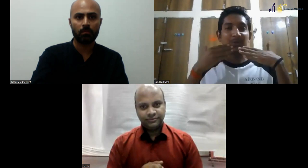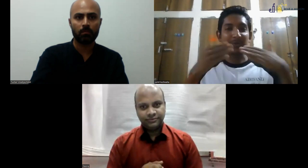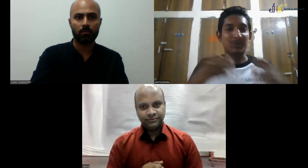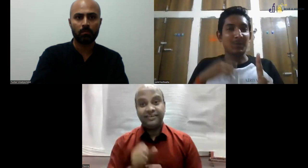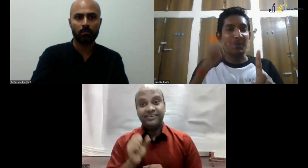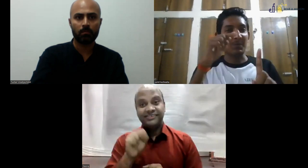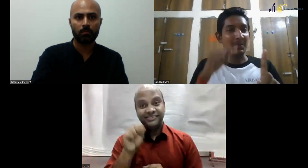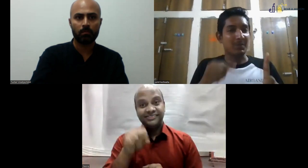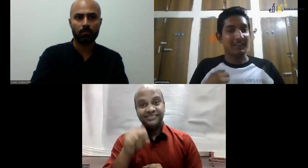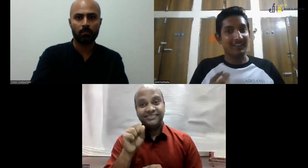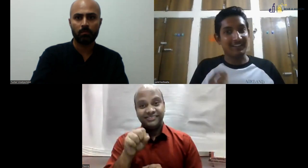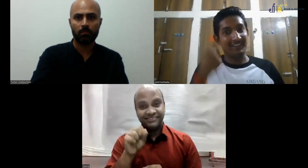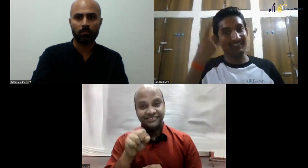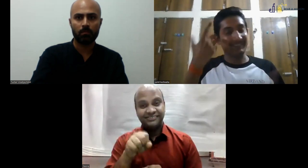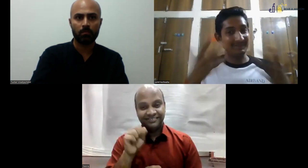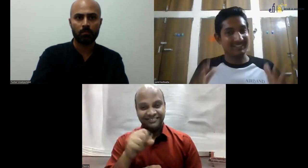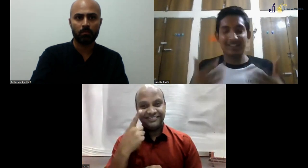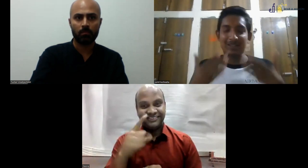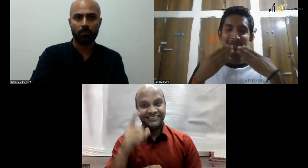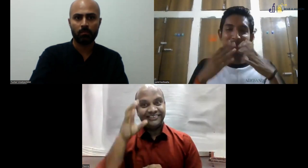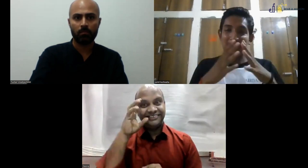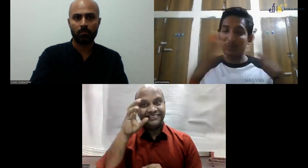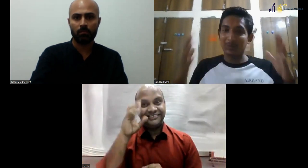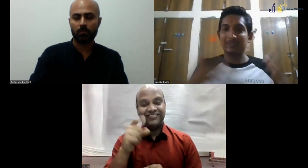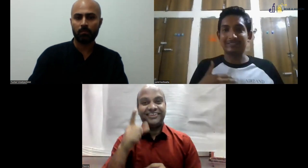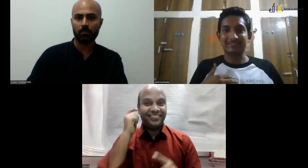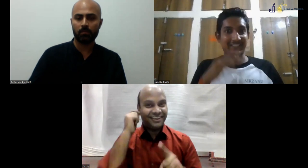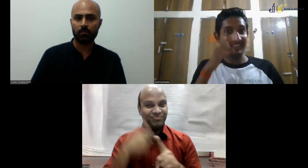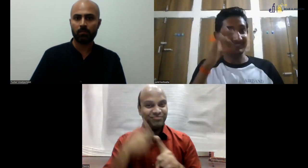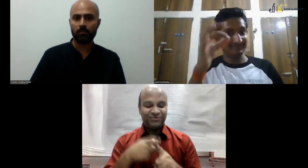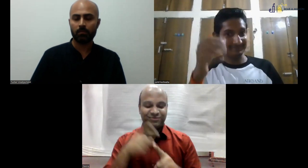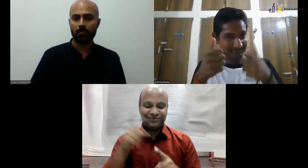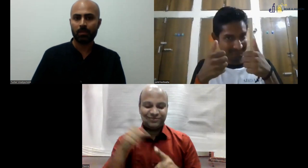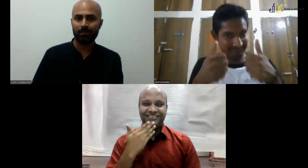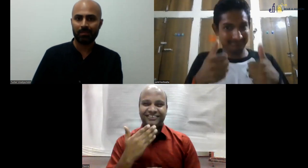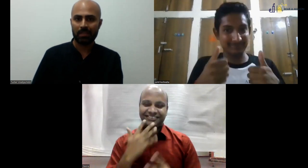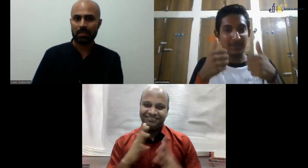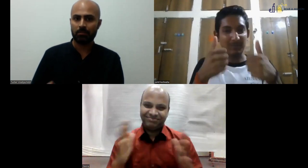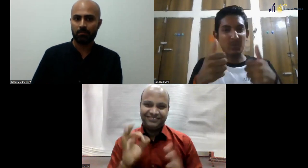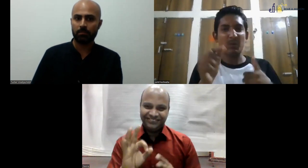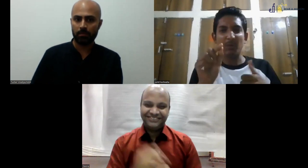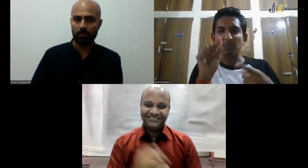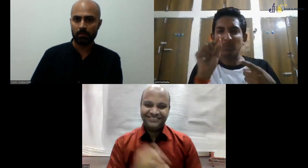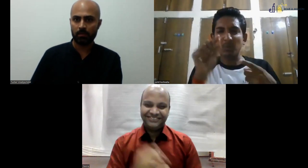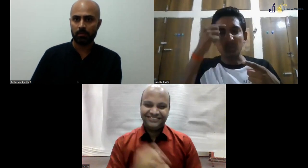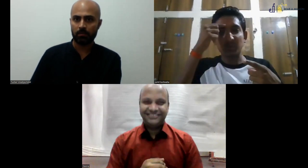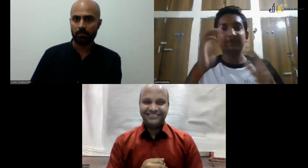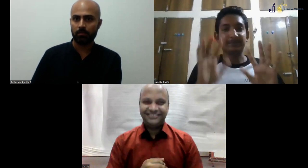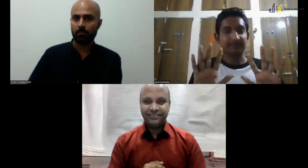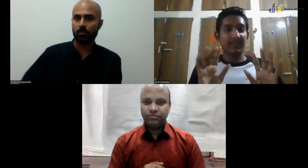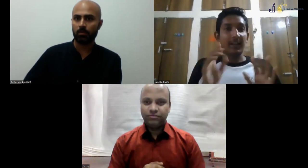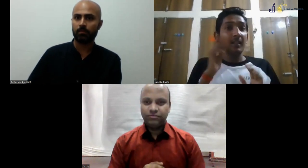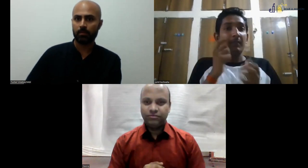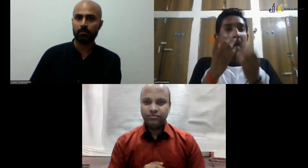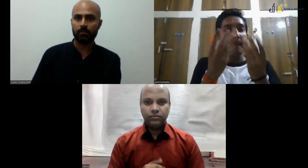So, at the Jabalpur school, I learned ISL and sorry, I learned ISL. Sorry, Kanpur. I'm sorry.